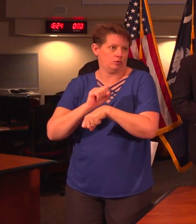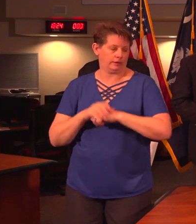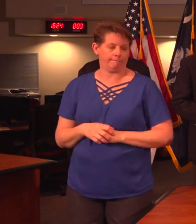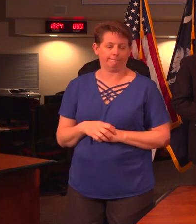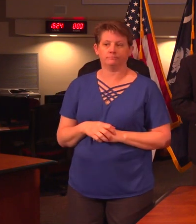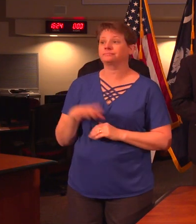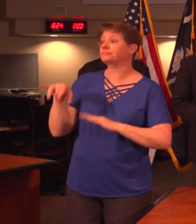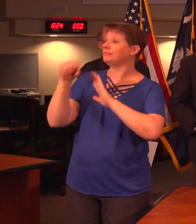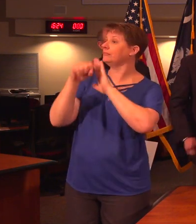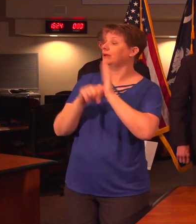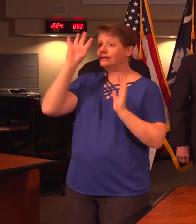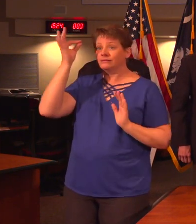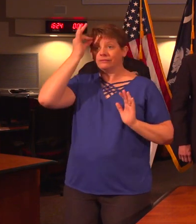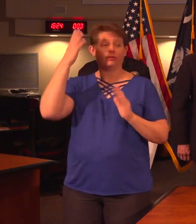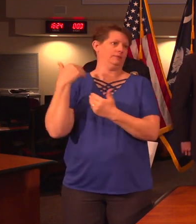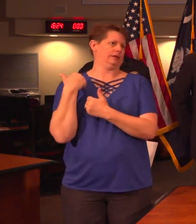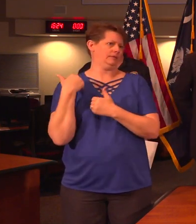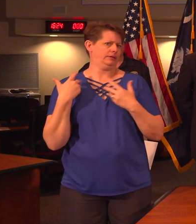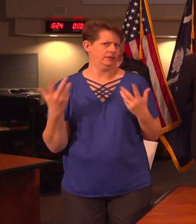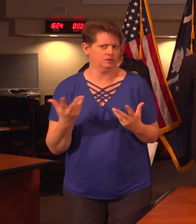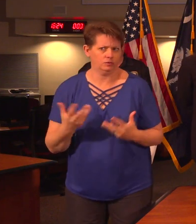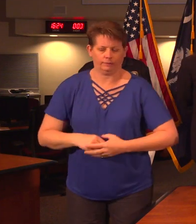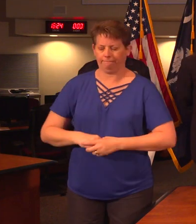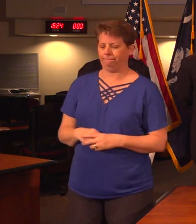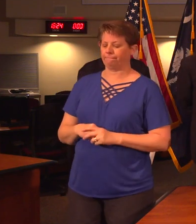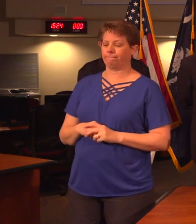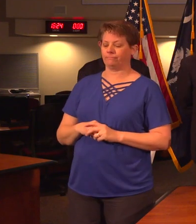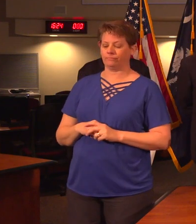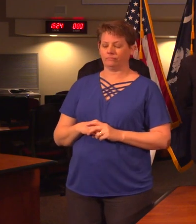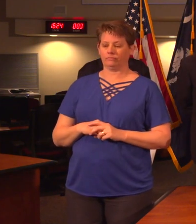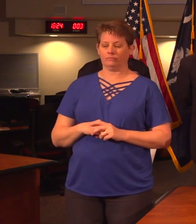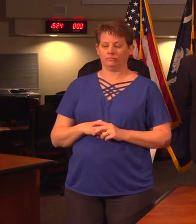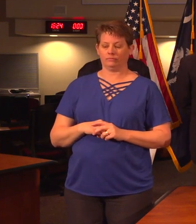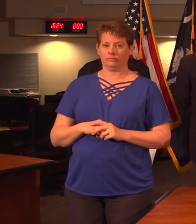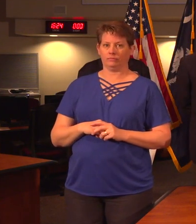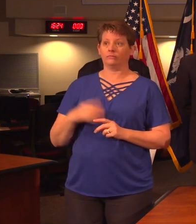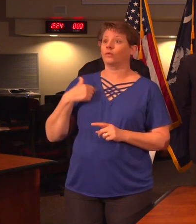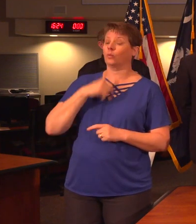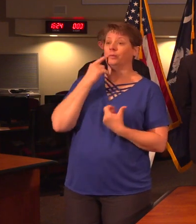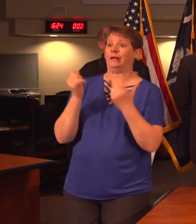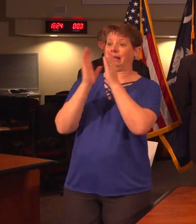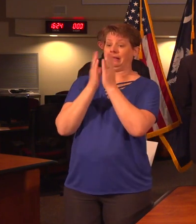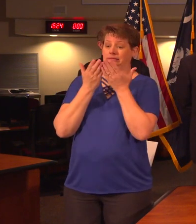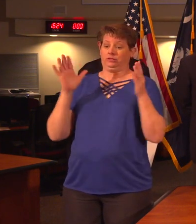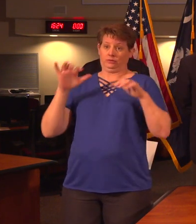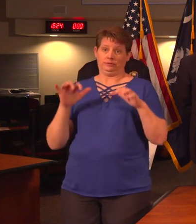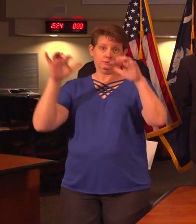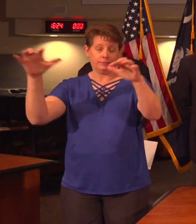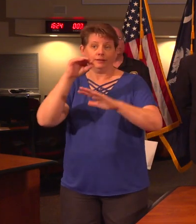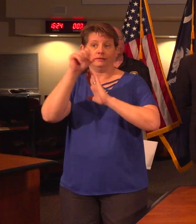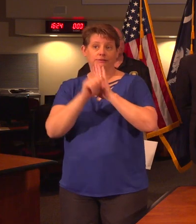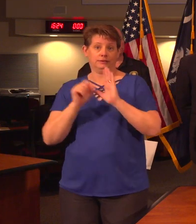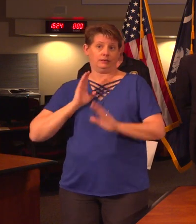Our state and federal accountability. We will seek authority from the General Assembly and the State Board of